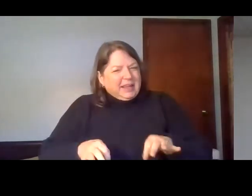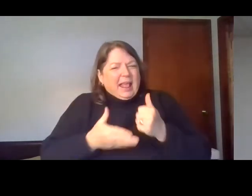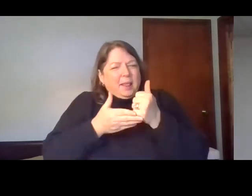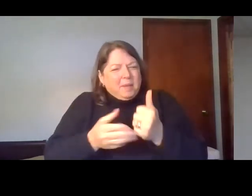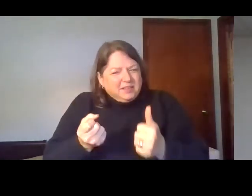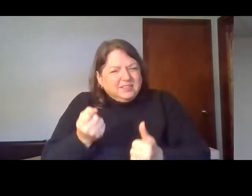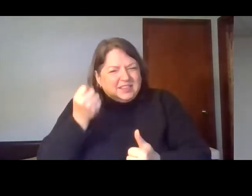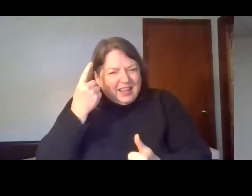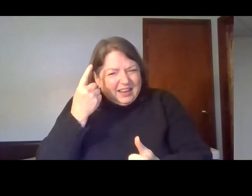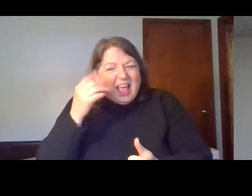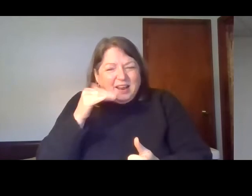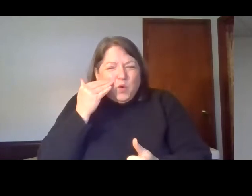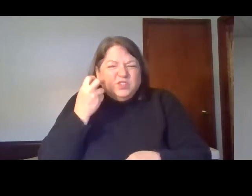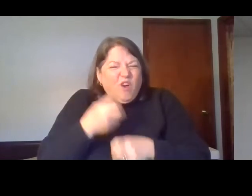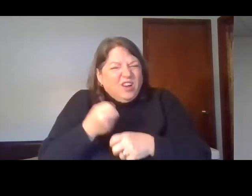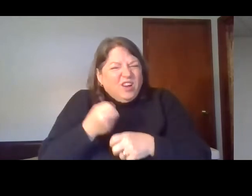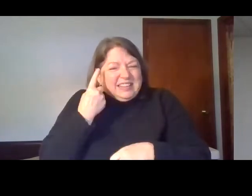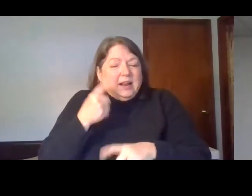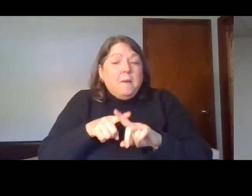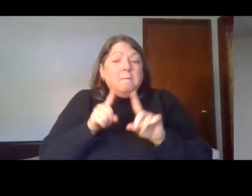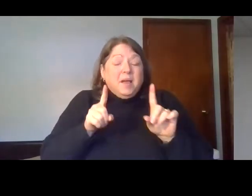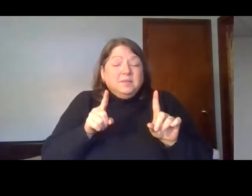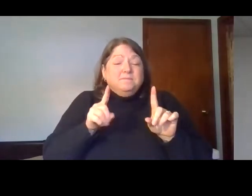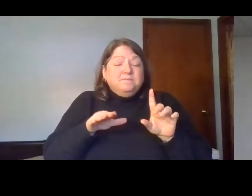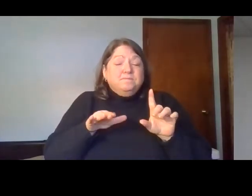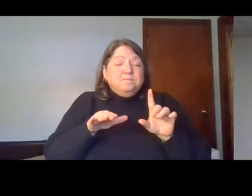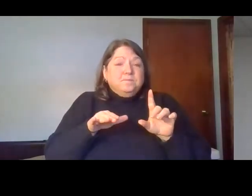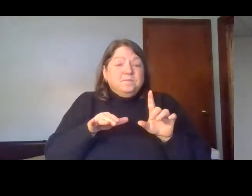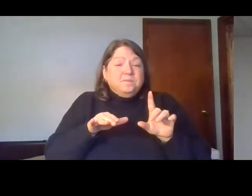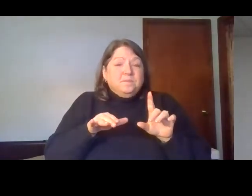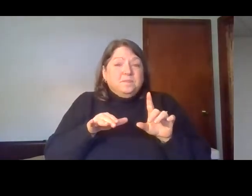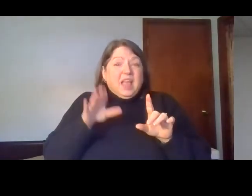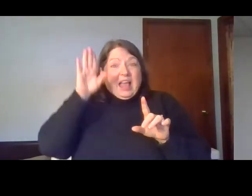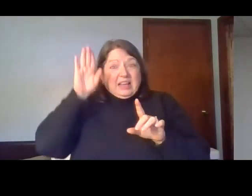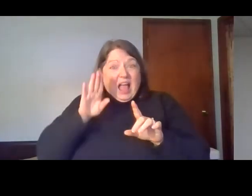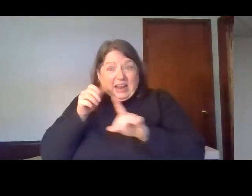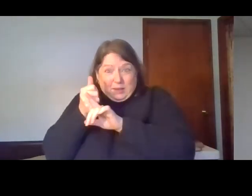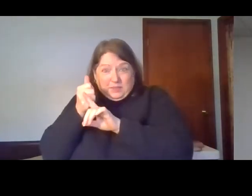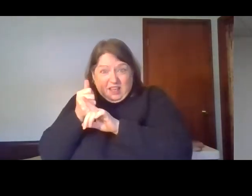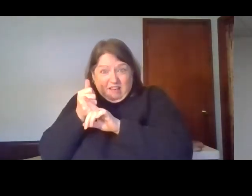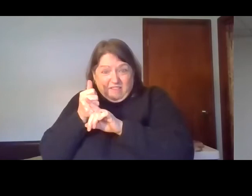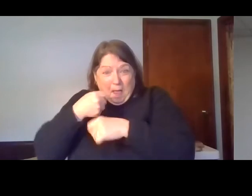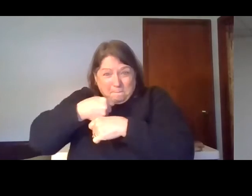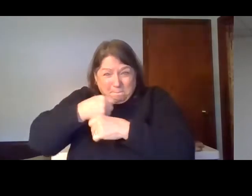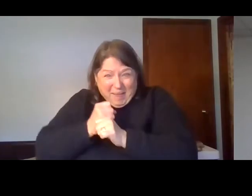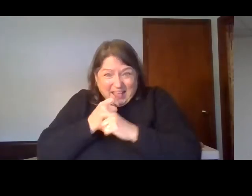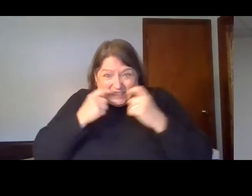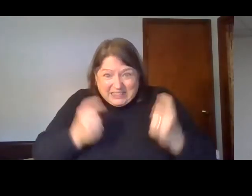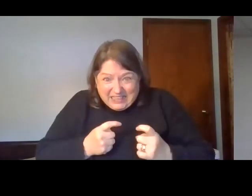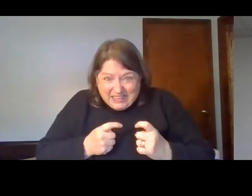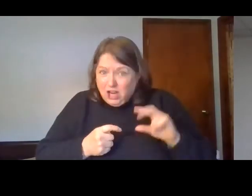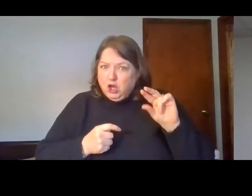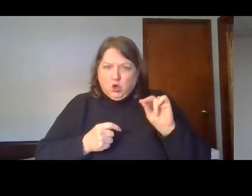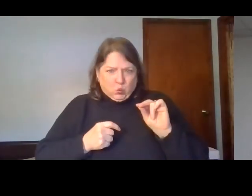We do know, however, that God is not the author of sin, nor is he the author of